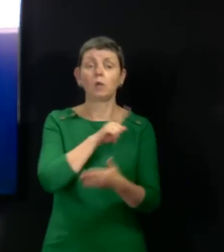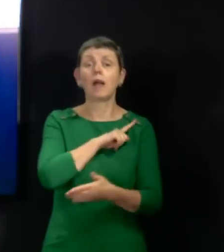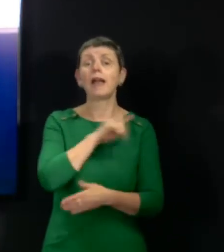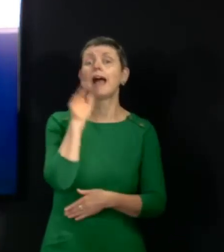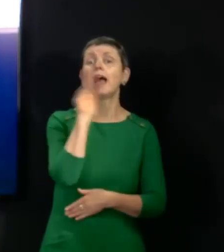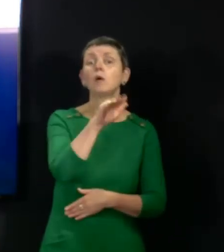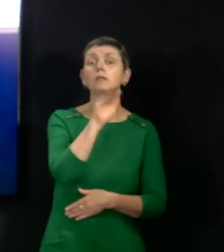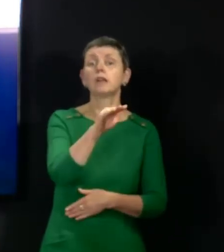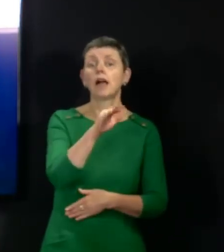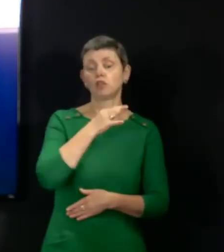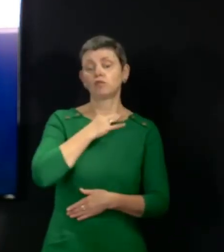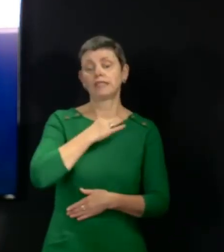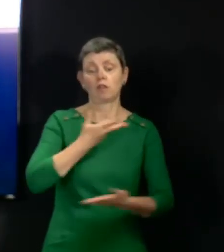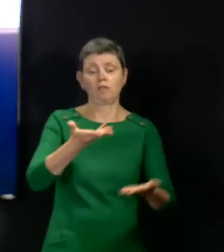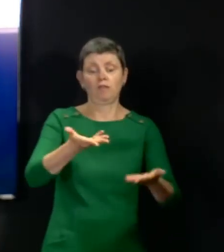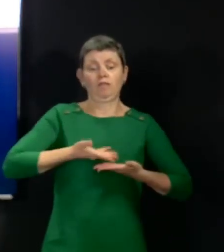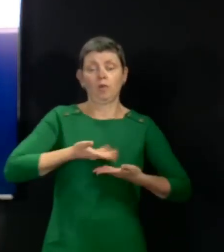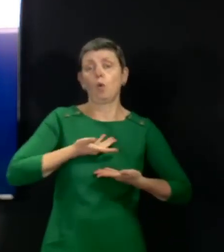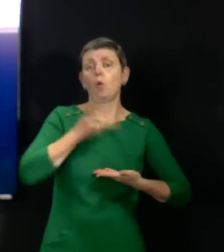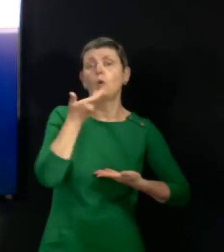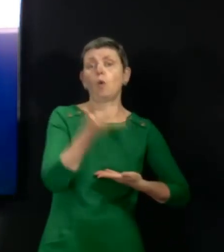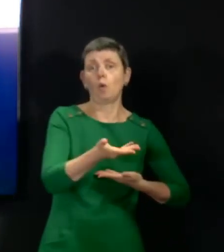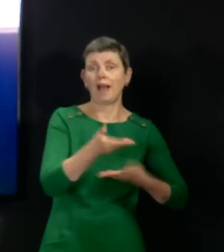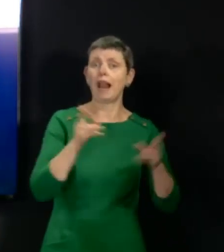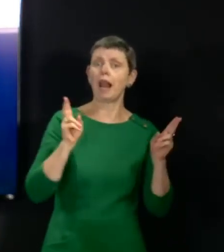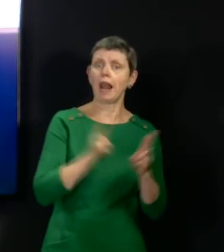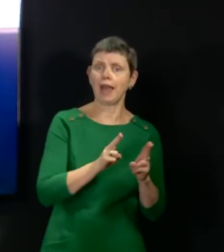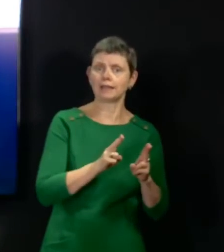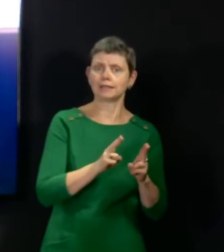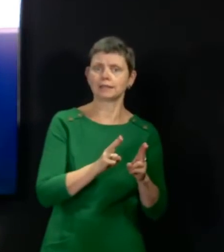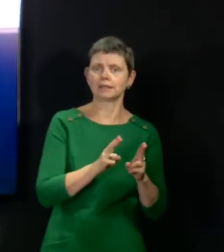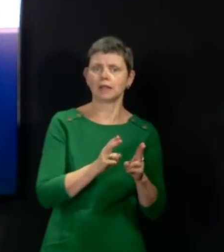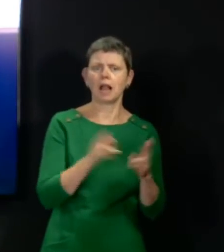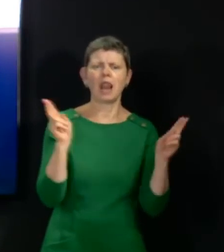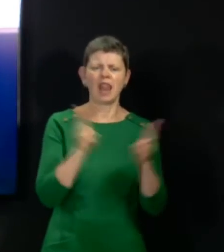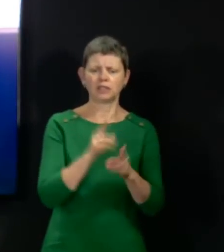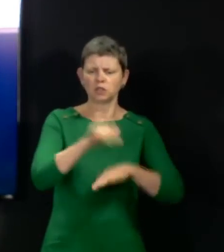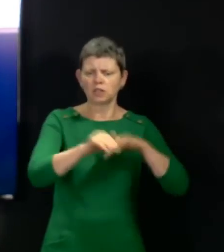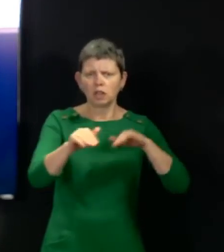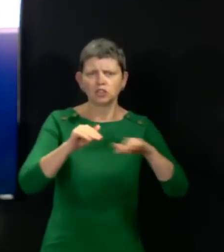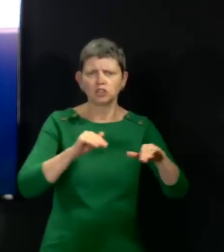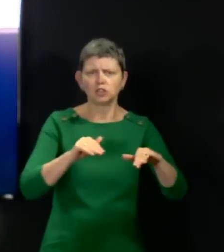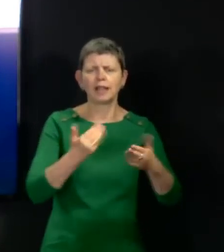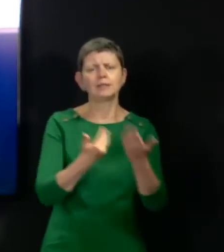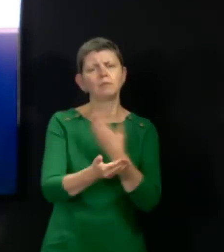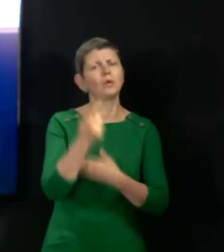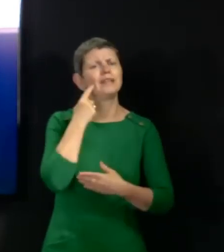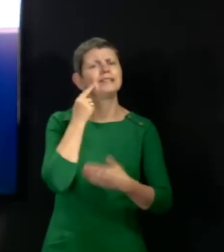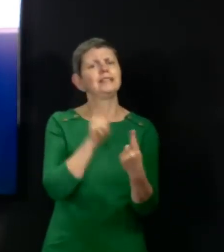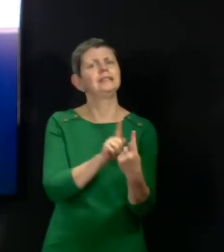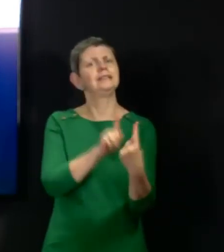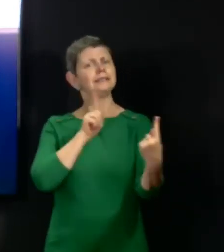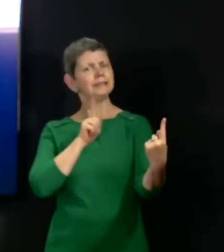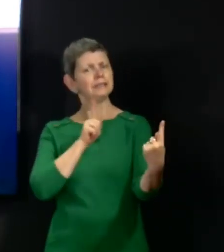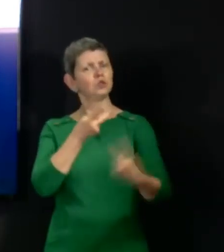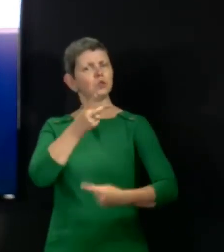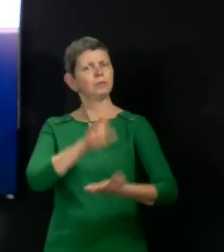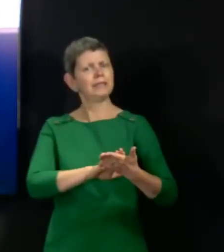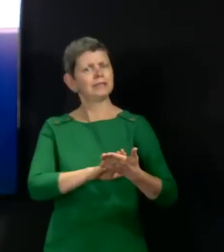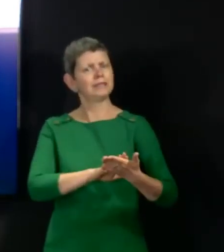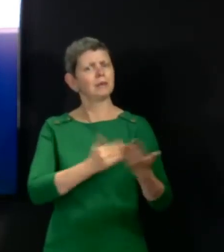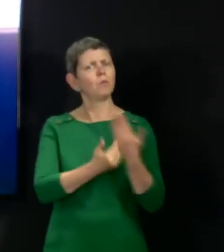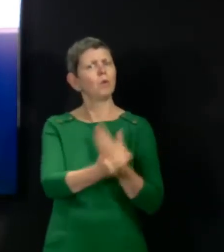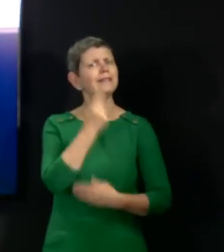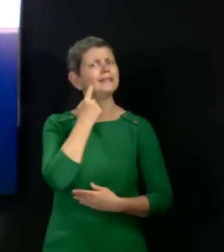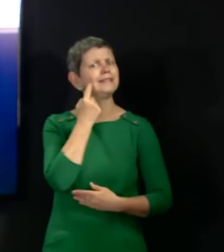fresh air, there are fewer surfaces to touch, and it's much easier to stay physically distanced from those around you. So